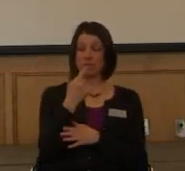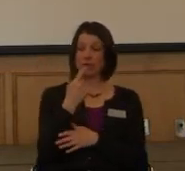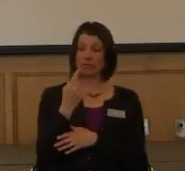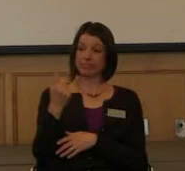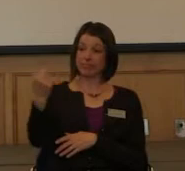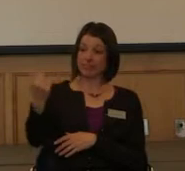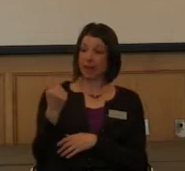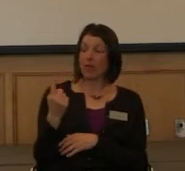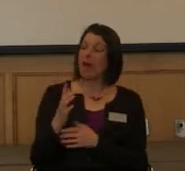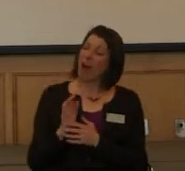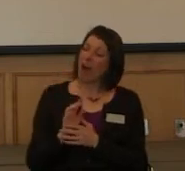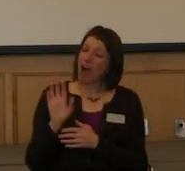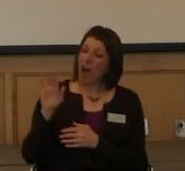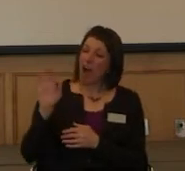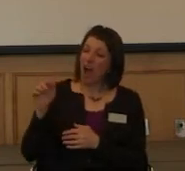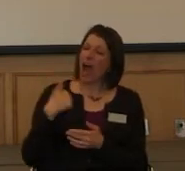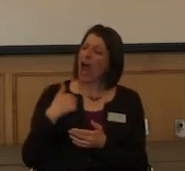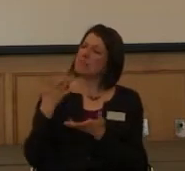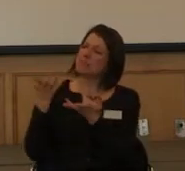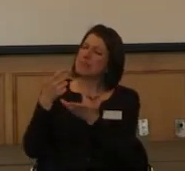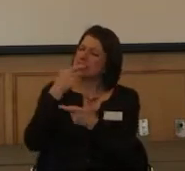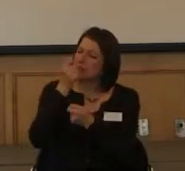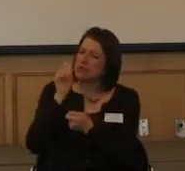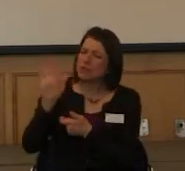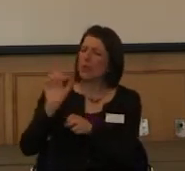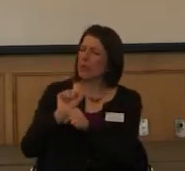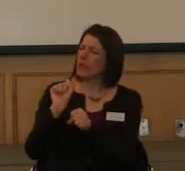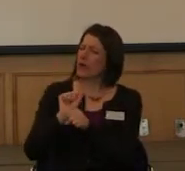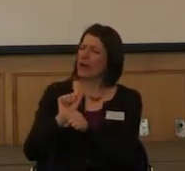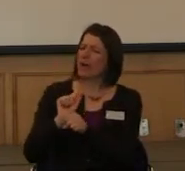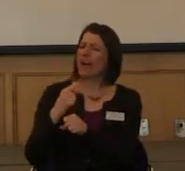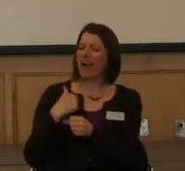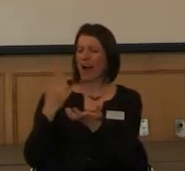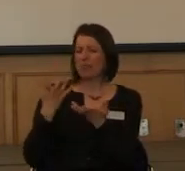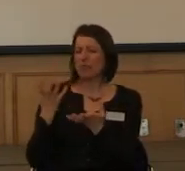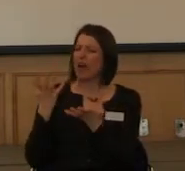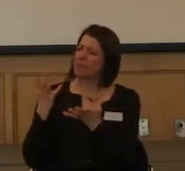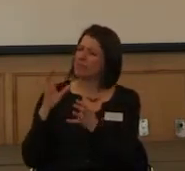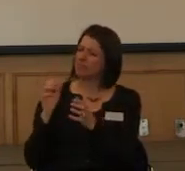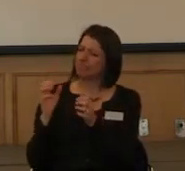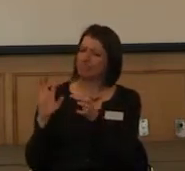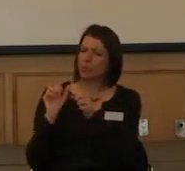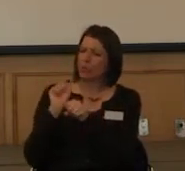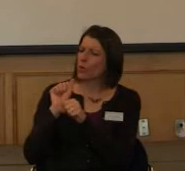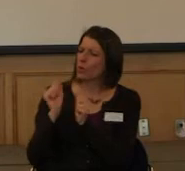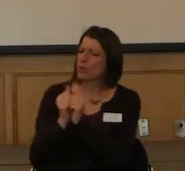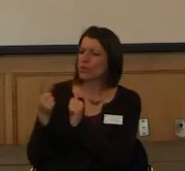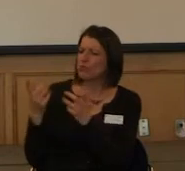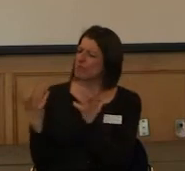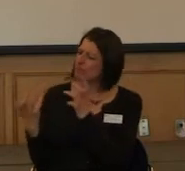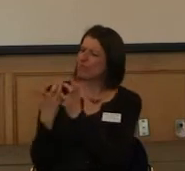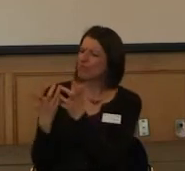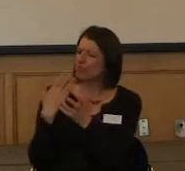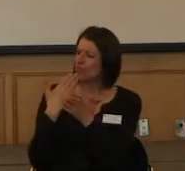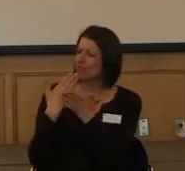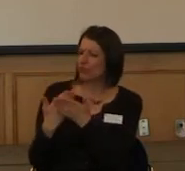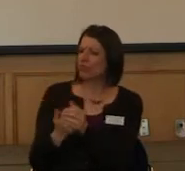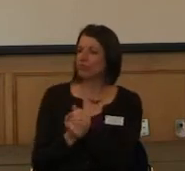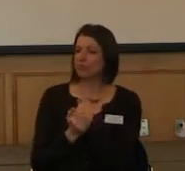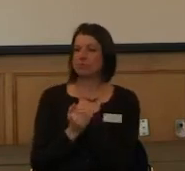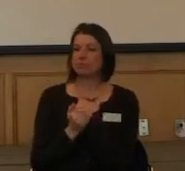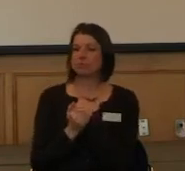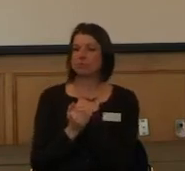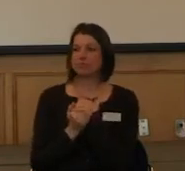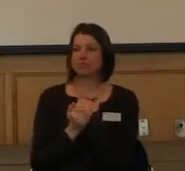I'm really interested in the work that you do. This is what I would like to do. I think we would mesh really well. You know, just,